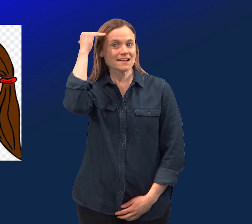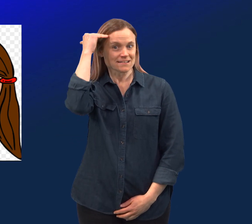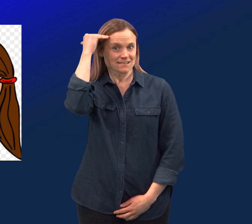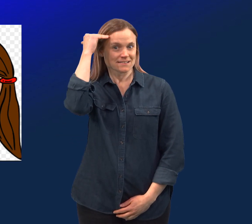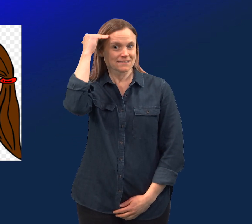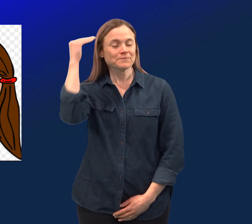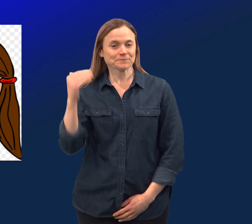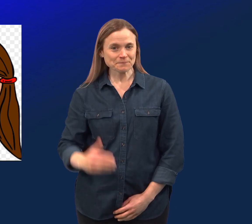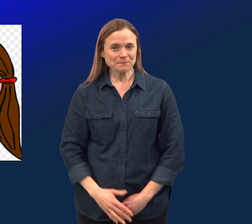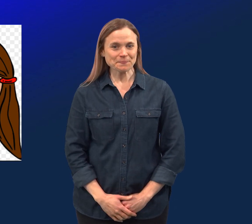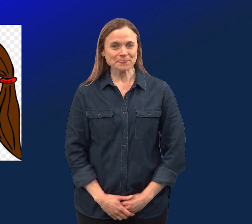Head